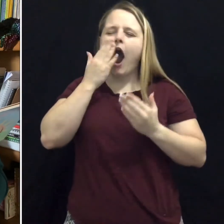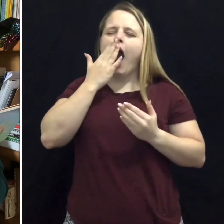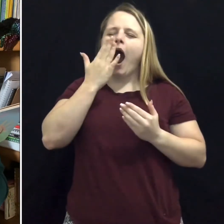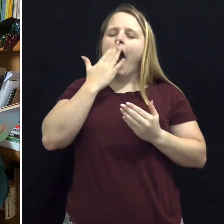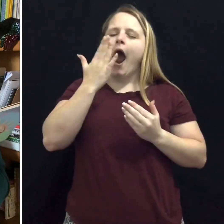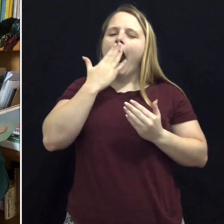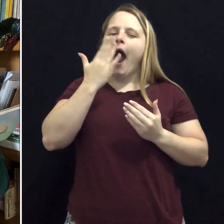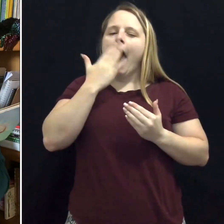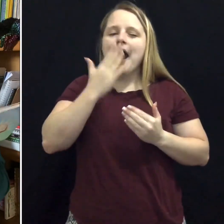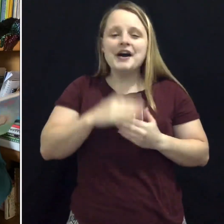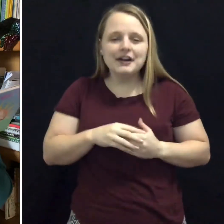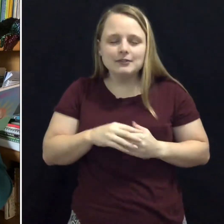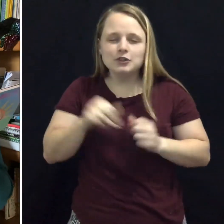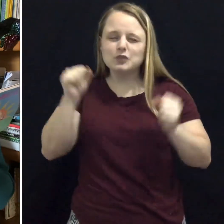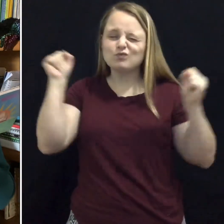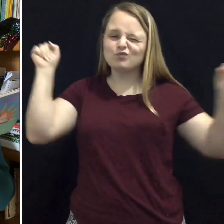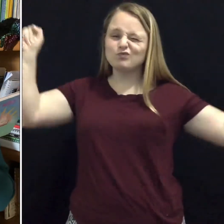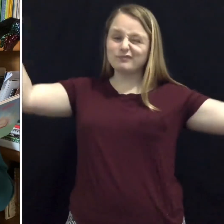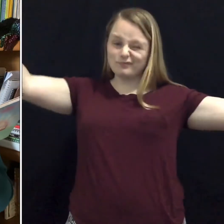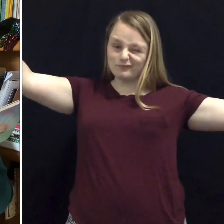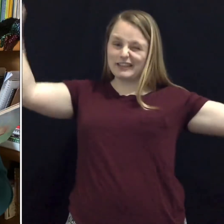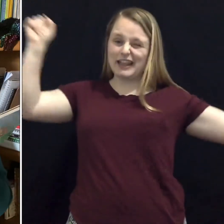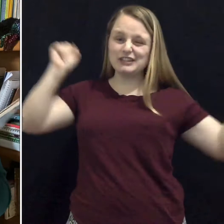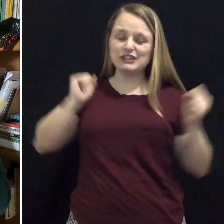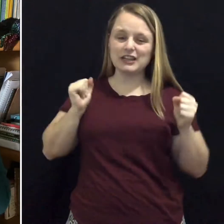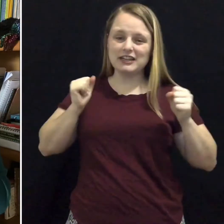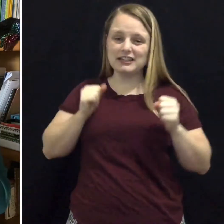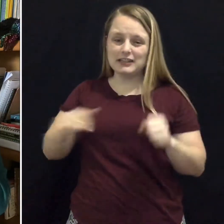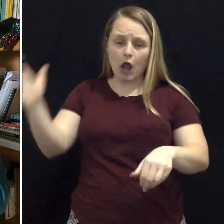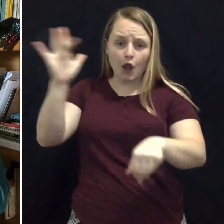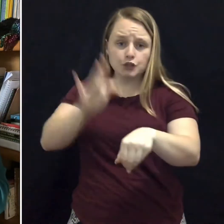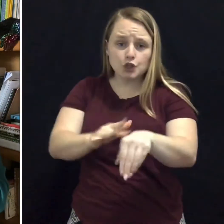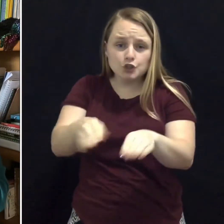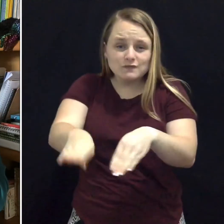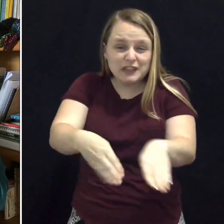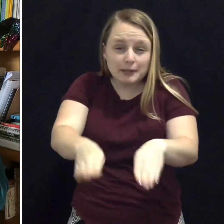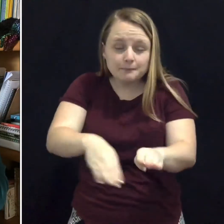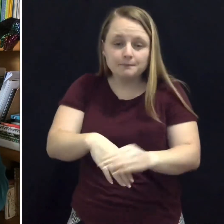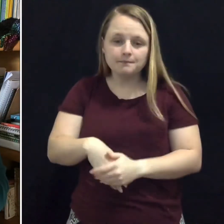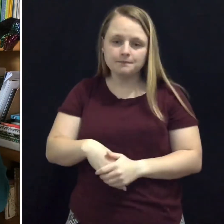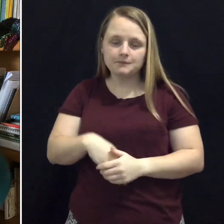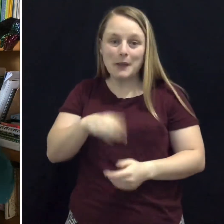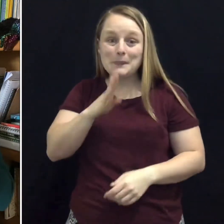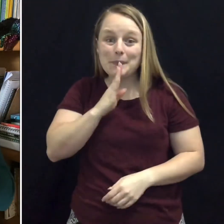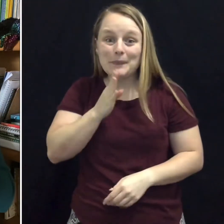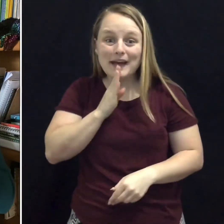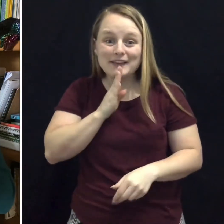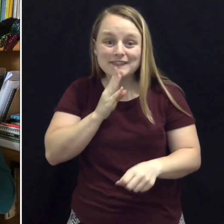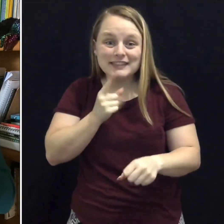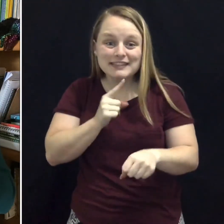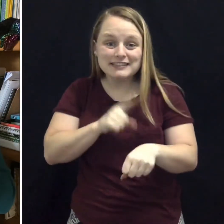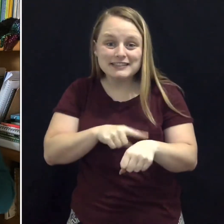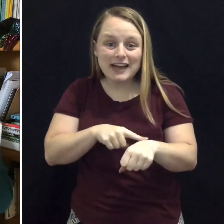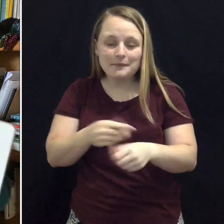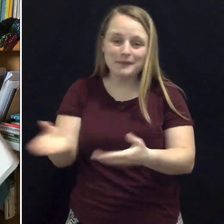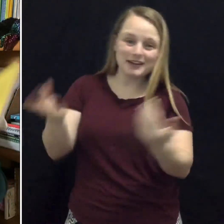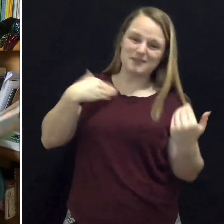Stretch. Mmm. Touch your feet. Breakfast time. Come on. Let's eat.